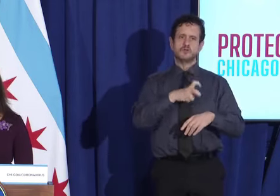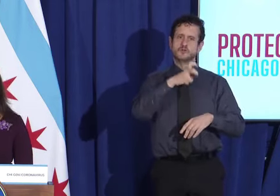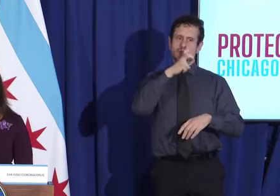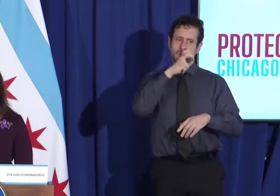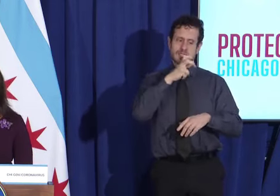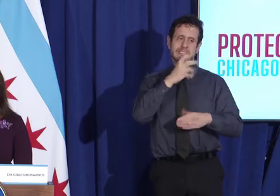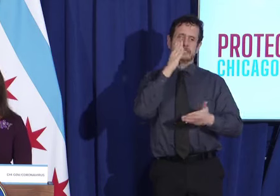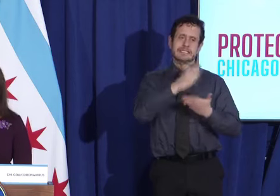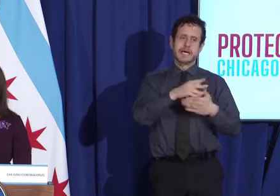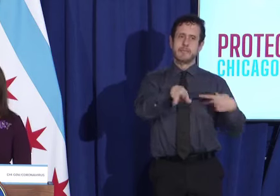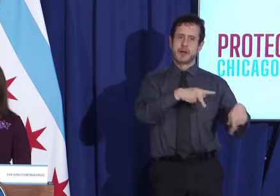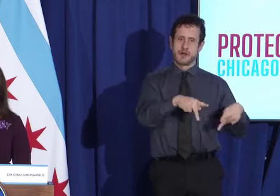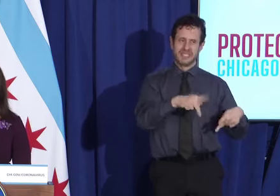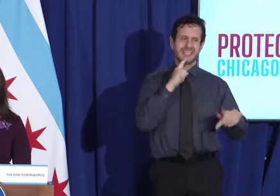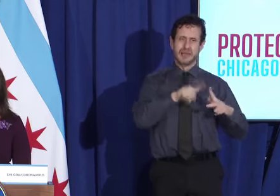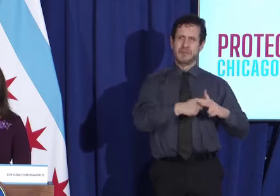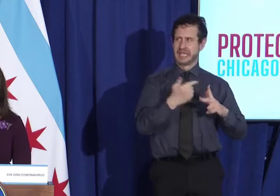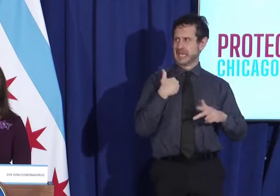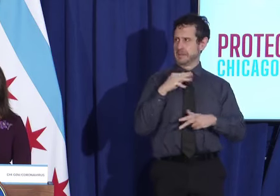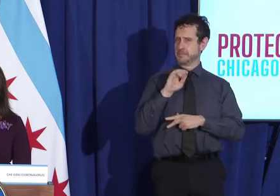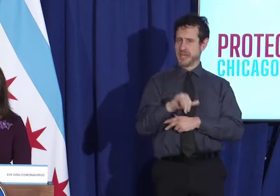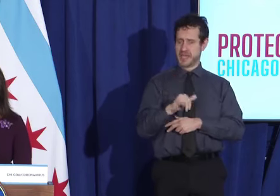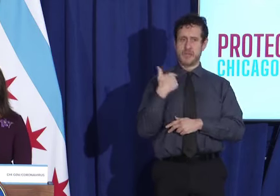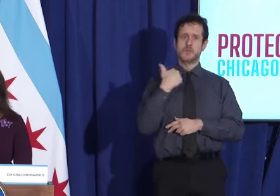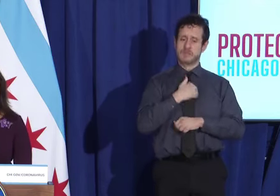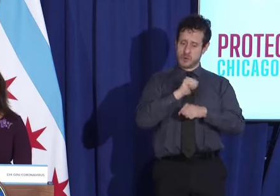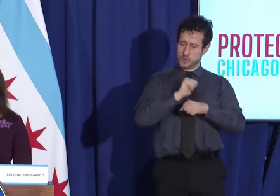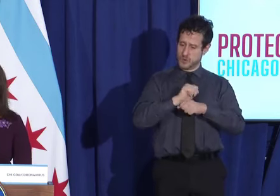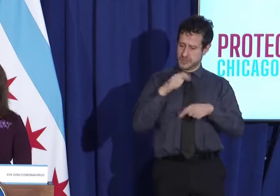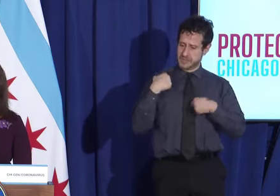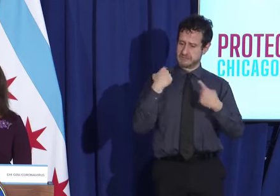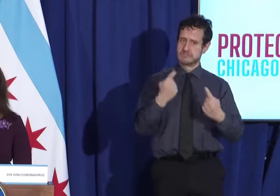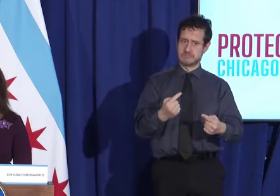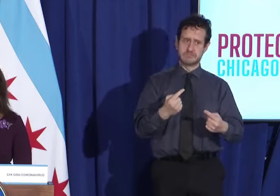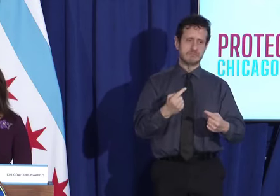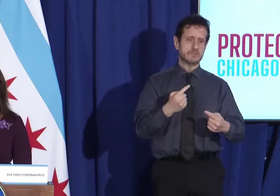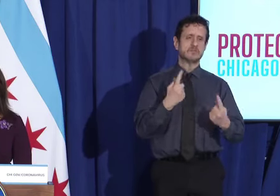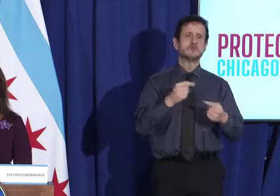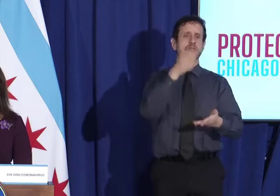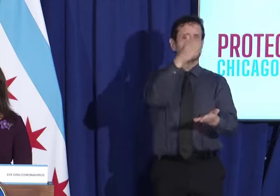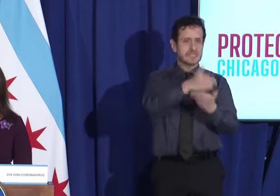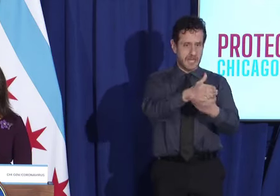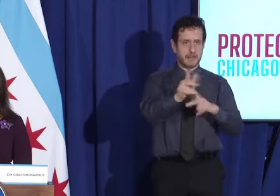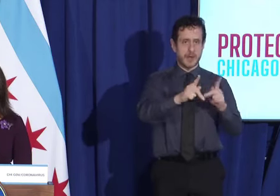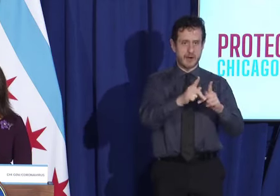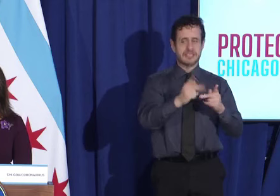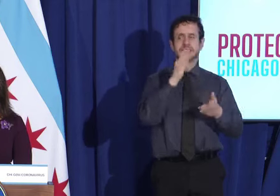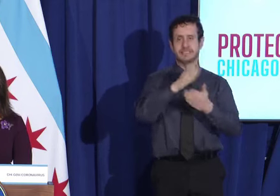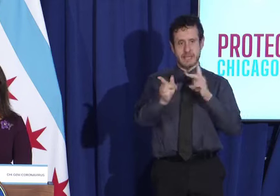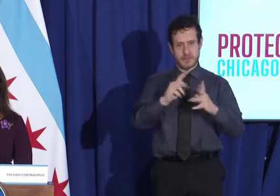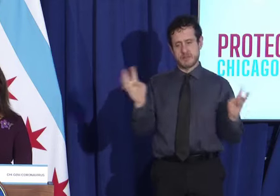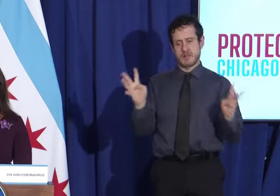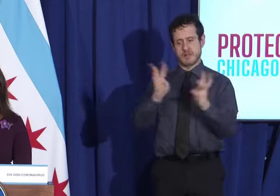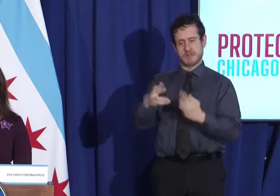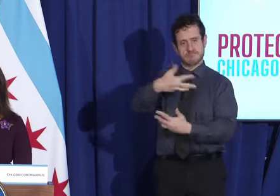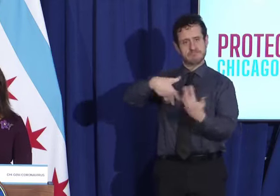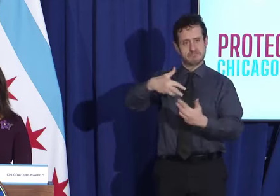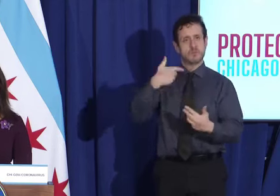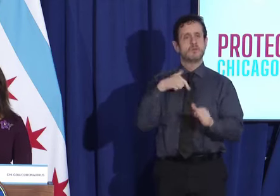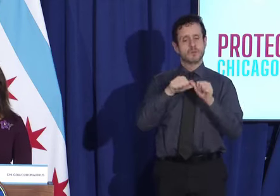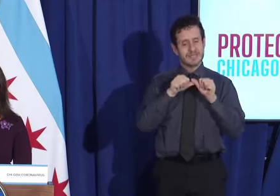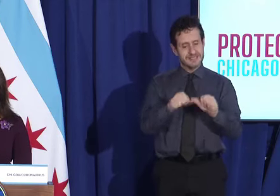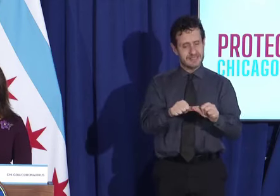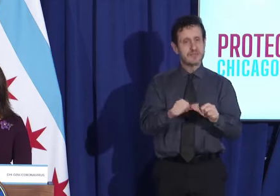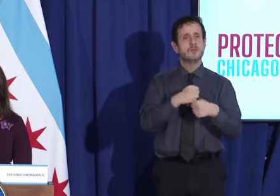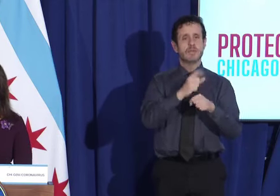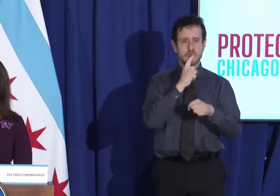in May. And so we've been at this for a little while now. And again, we are going to continue our efforts on addressing these